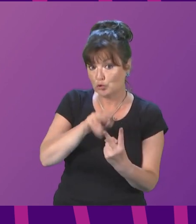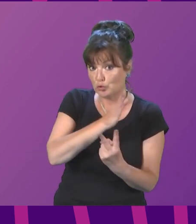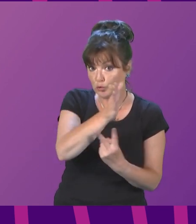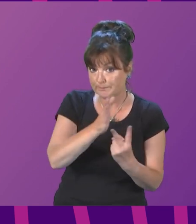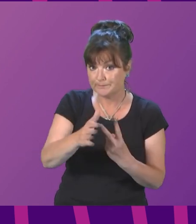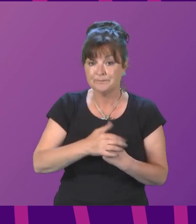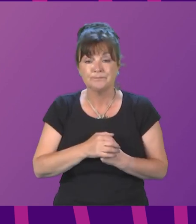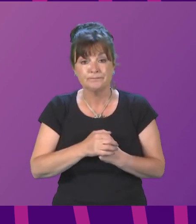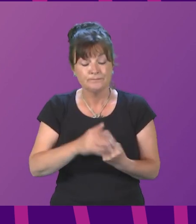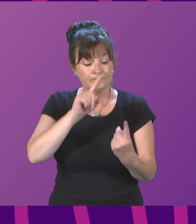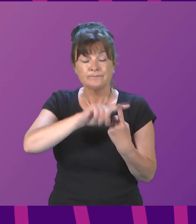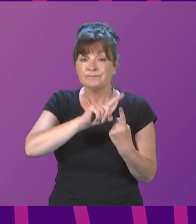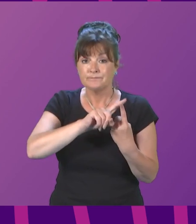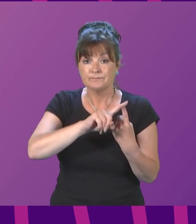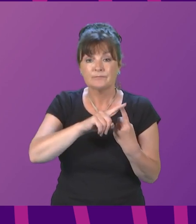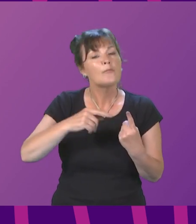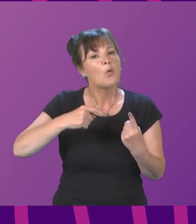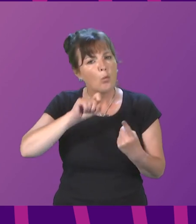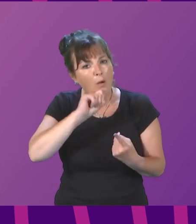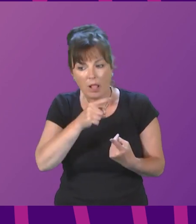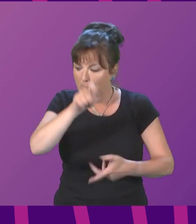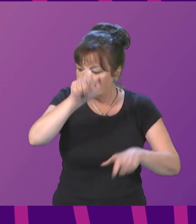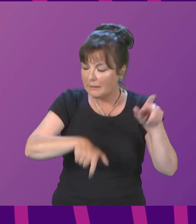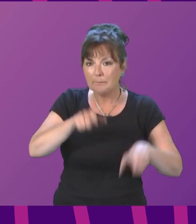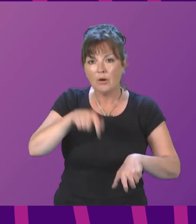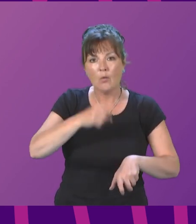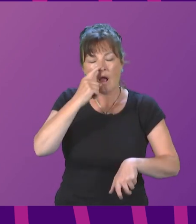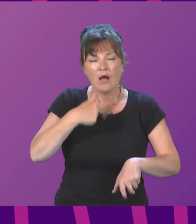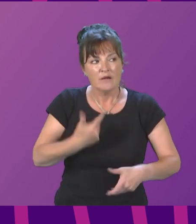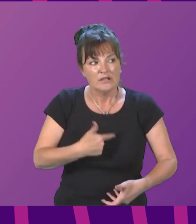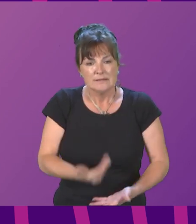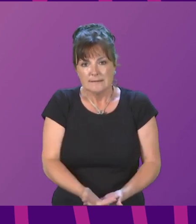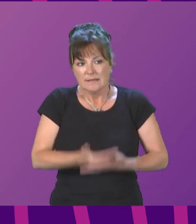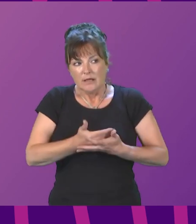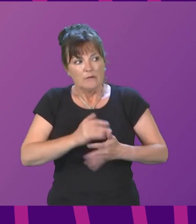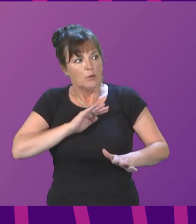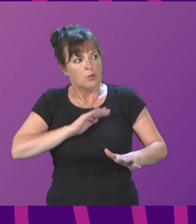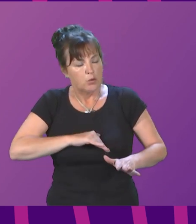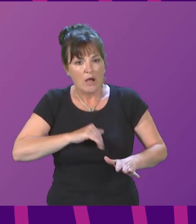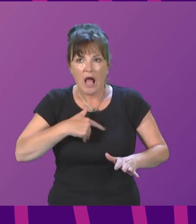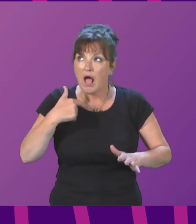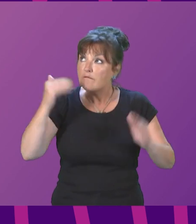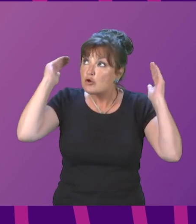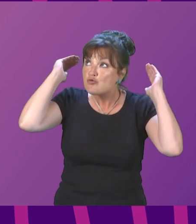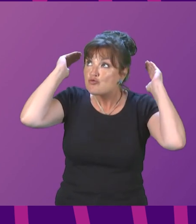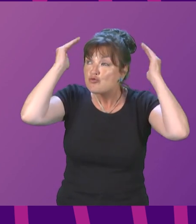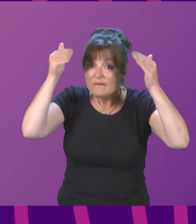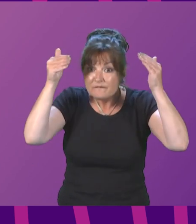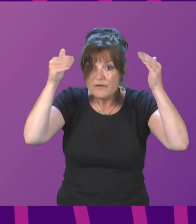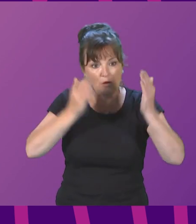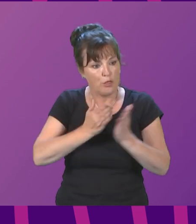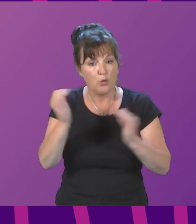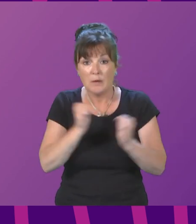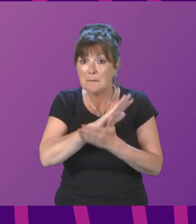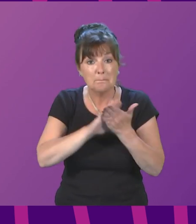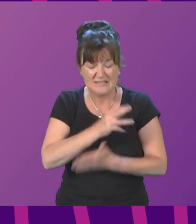Firstly, it will aim to give people security about the roof over their heads this winter through a moratorium on